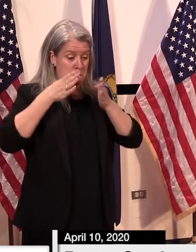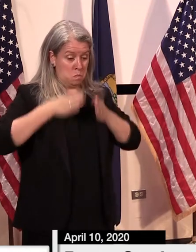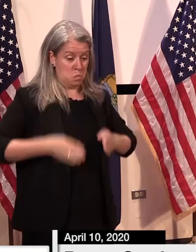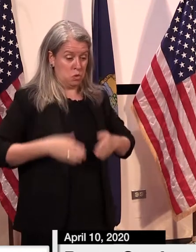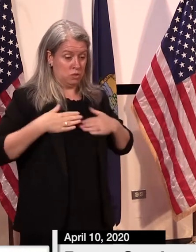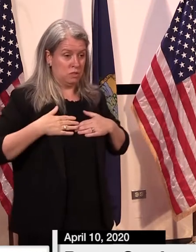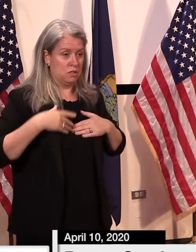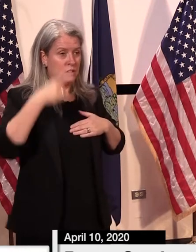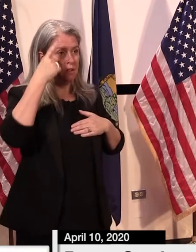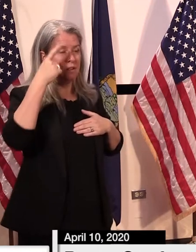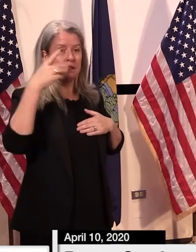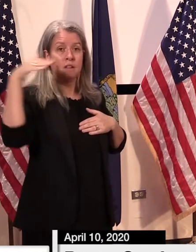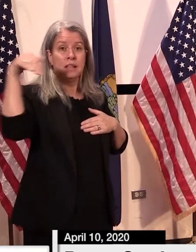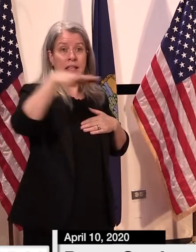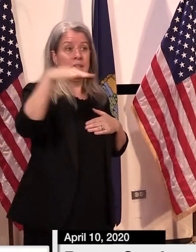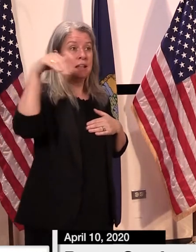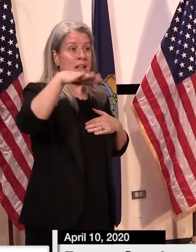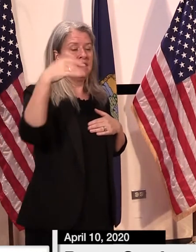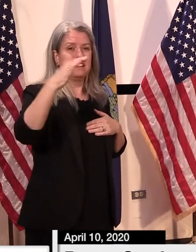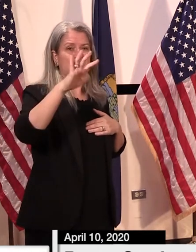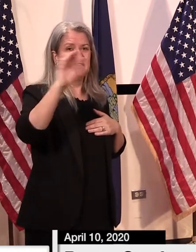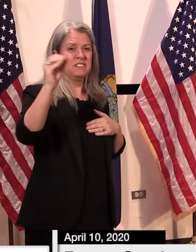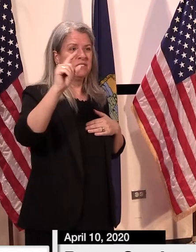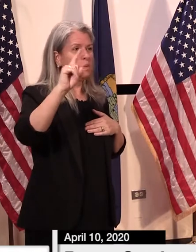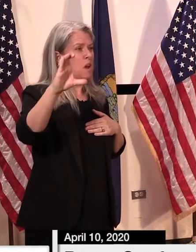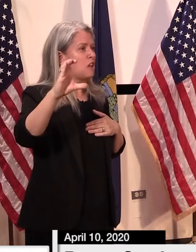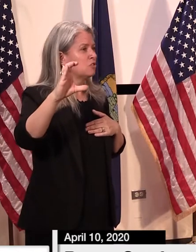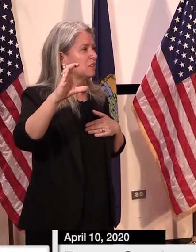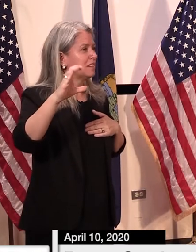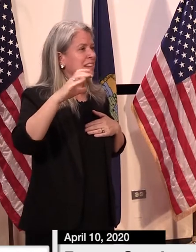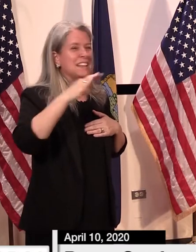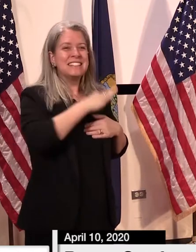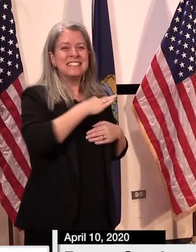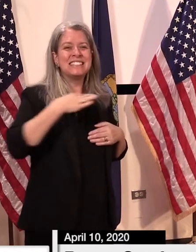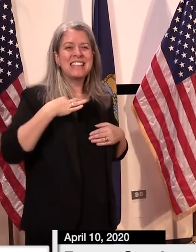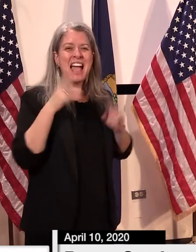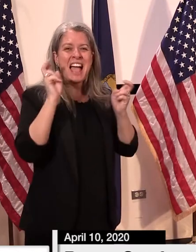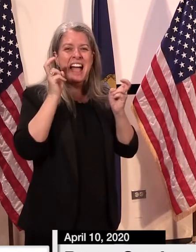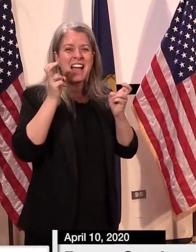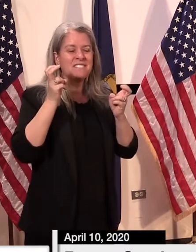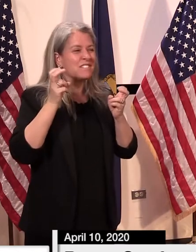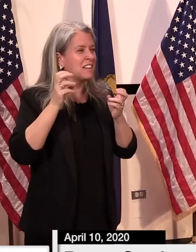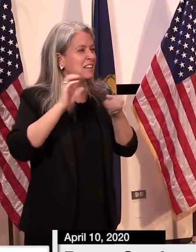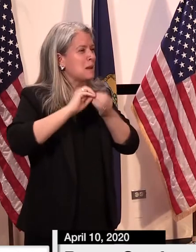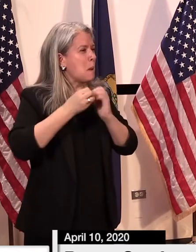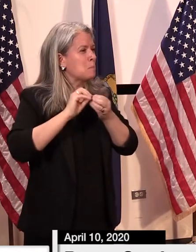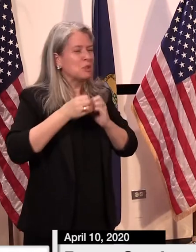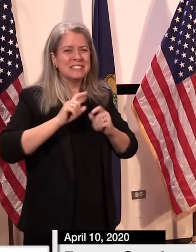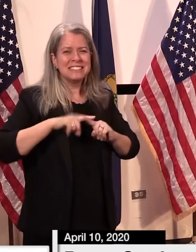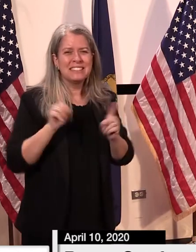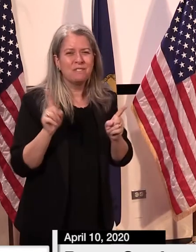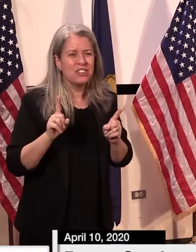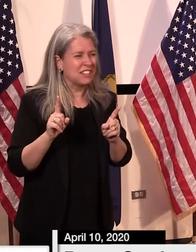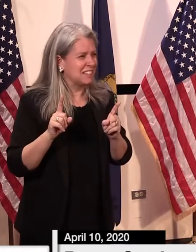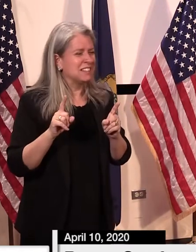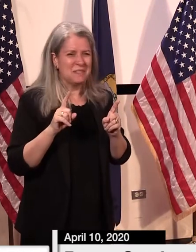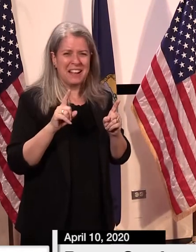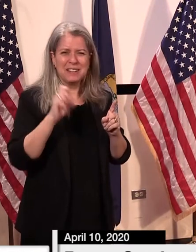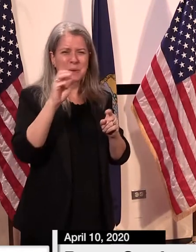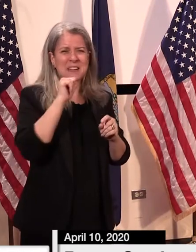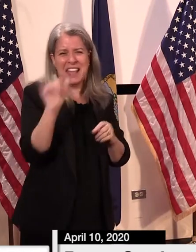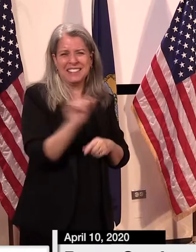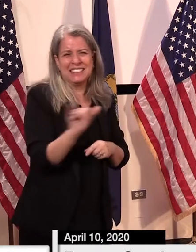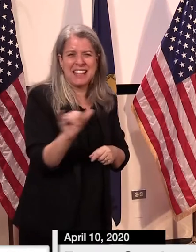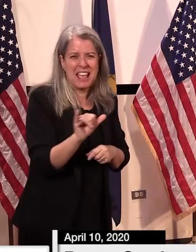50 or 100 people, uh, who come through the store. So it's a much different atmosphere. So if you think about what our goal is,